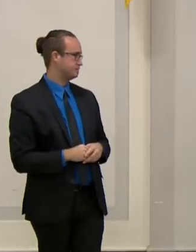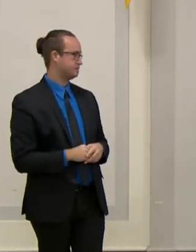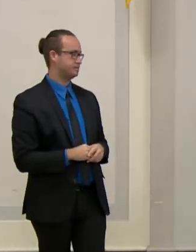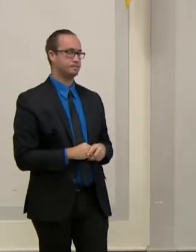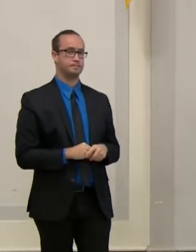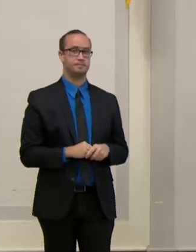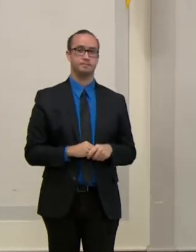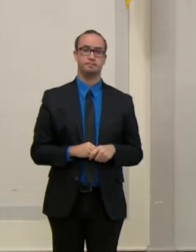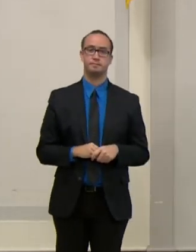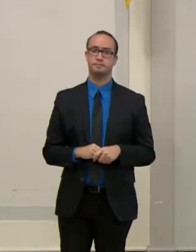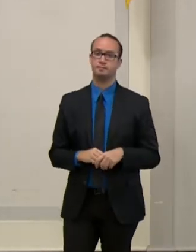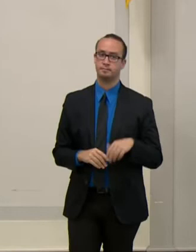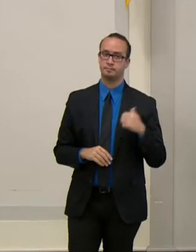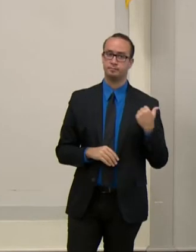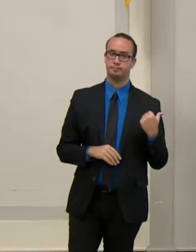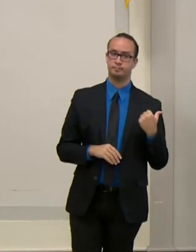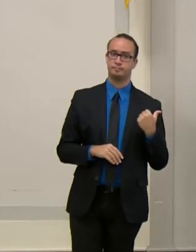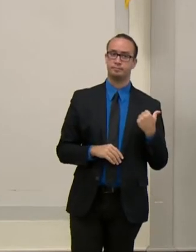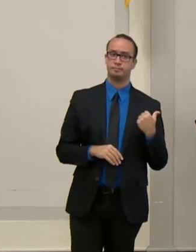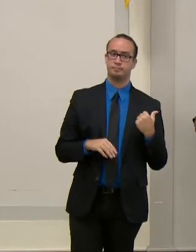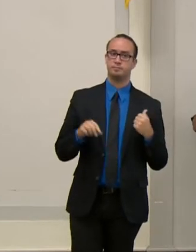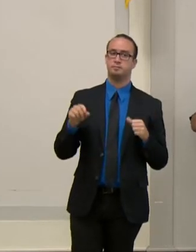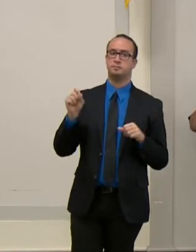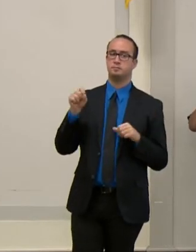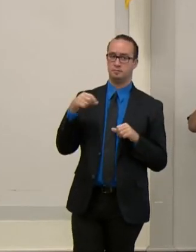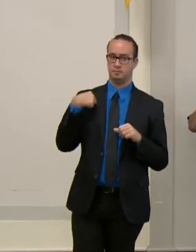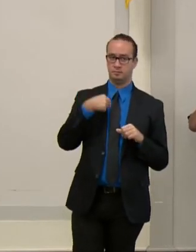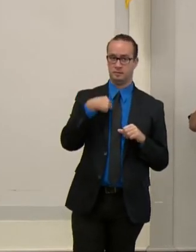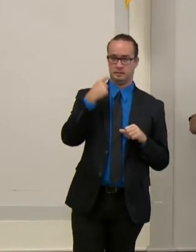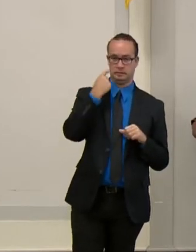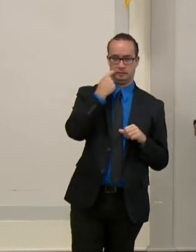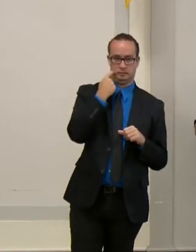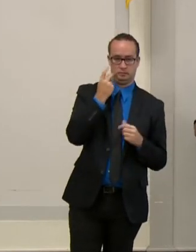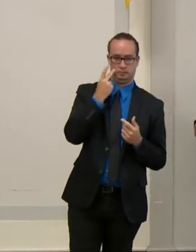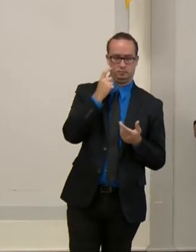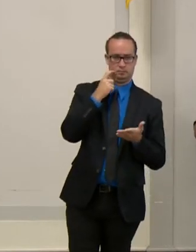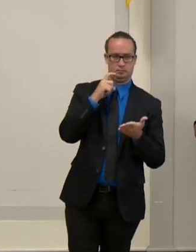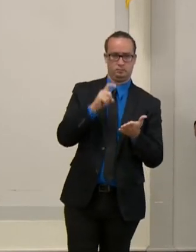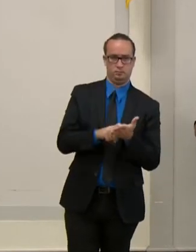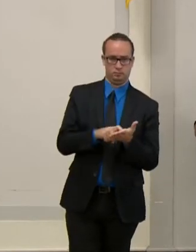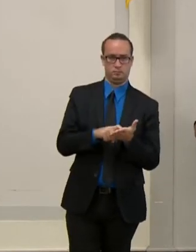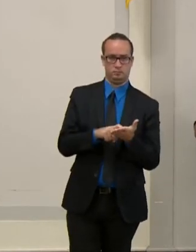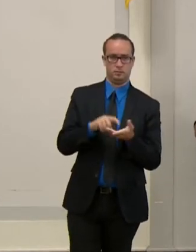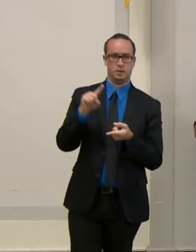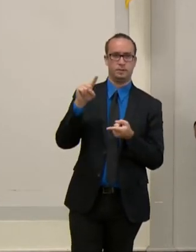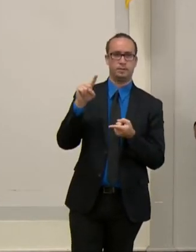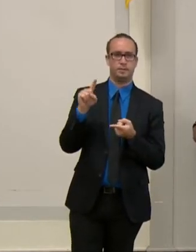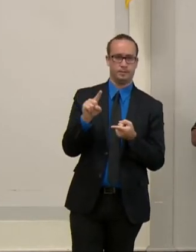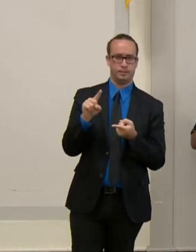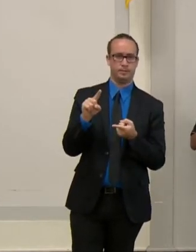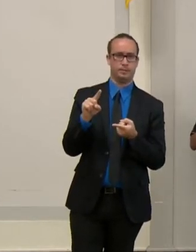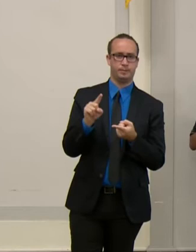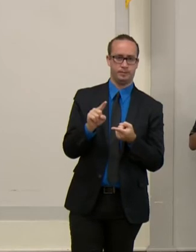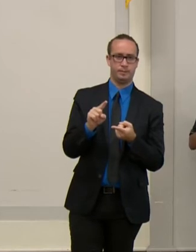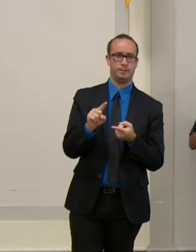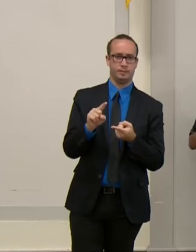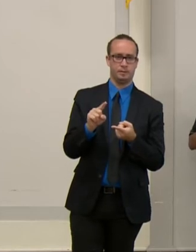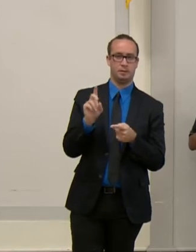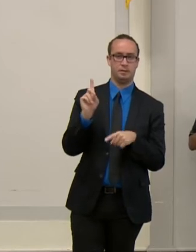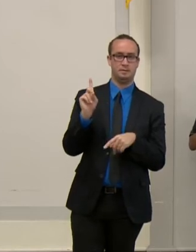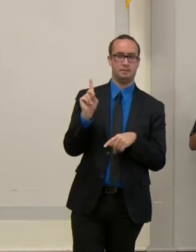So we've only very recently seen the decline, and the contact tracing data certainly suggests that there's decreased movement in general.